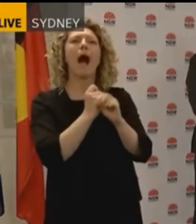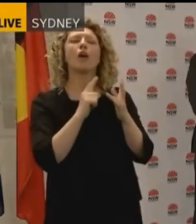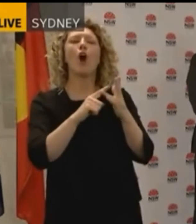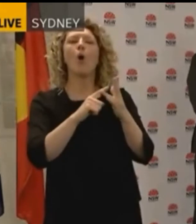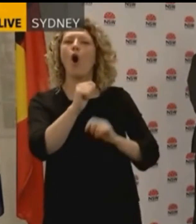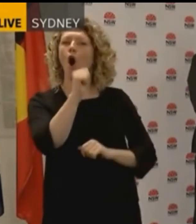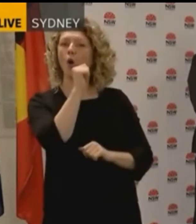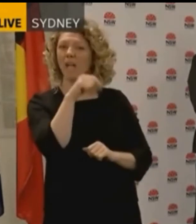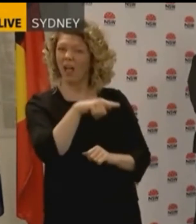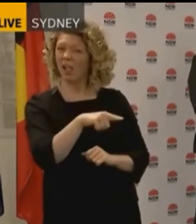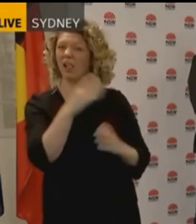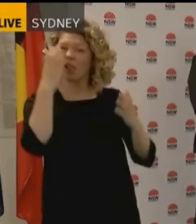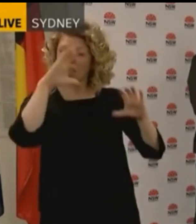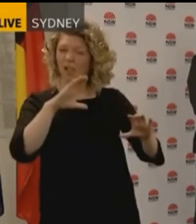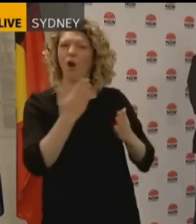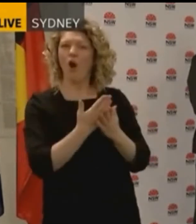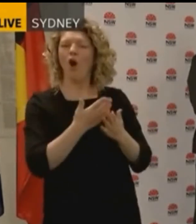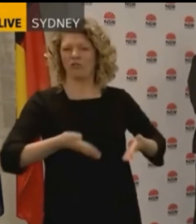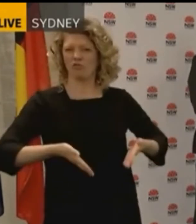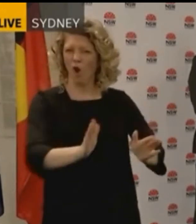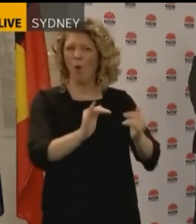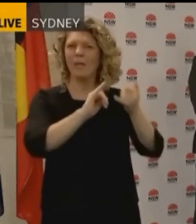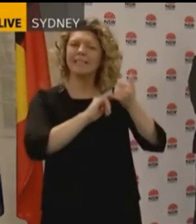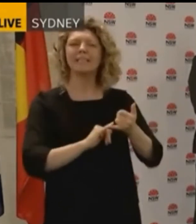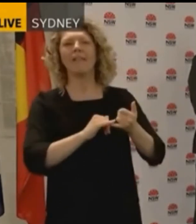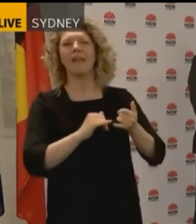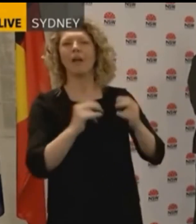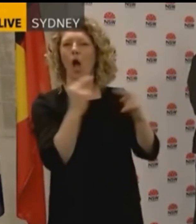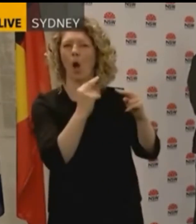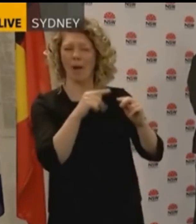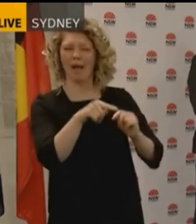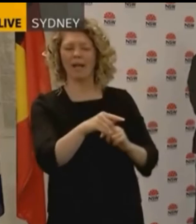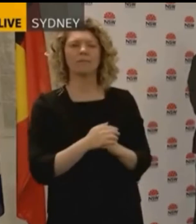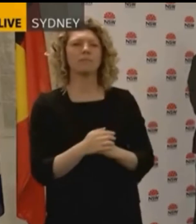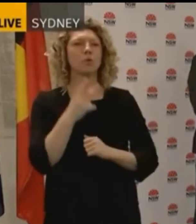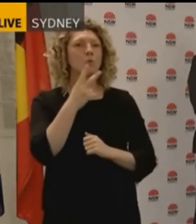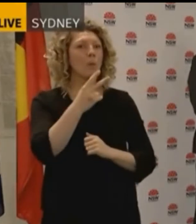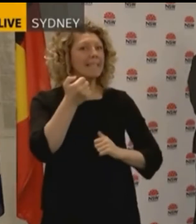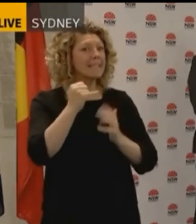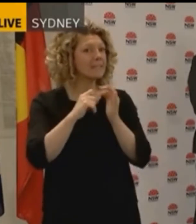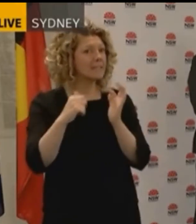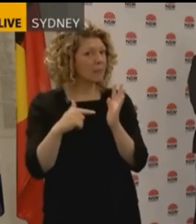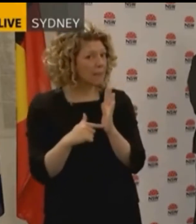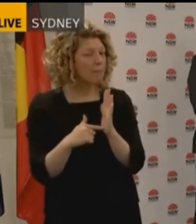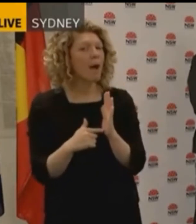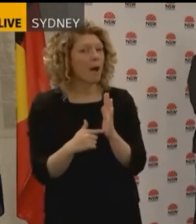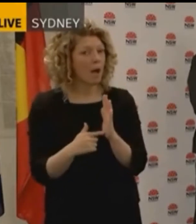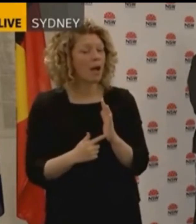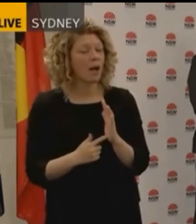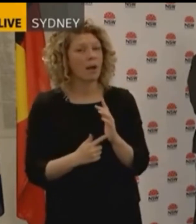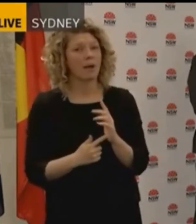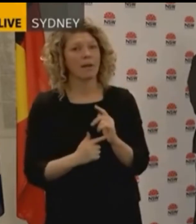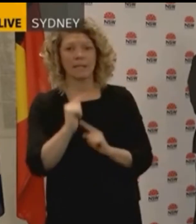on the Great Southern Road Bargo, if you were there on the 26th of September 2020 between